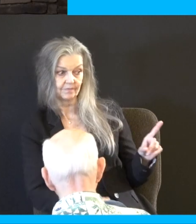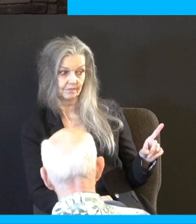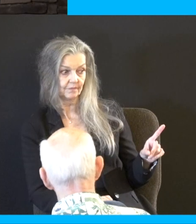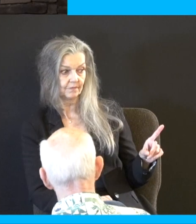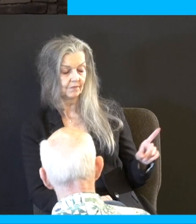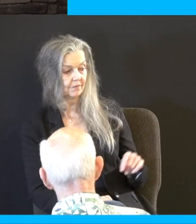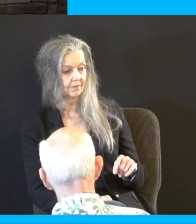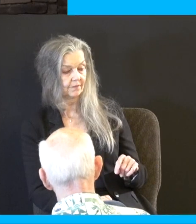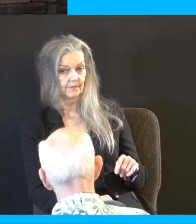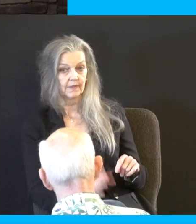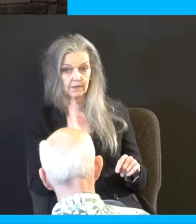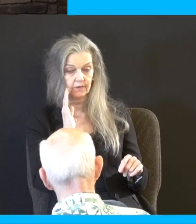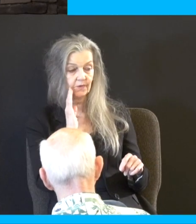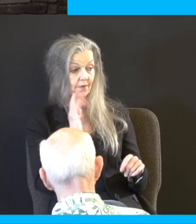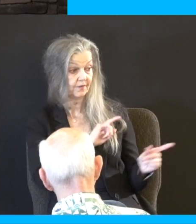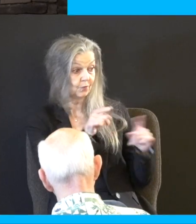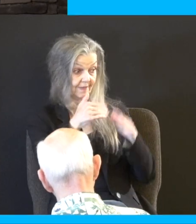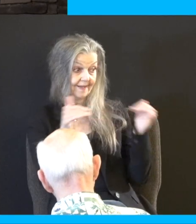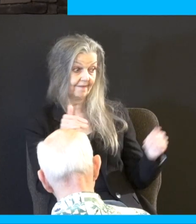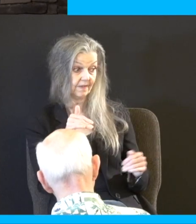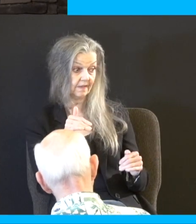You know that fact you're going to heaven, Philemon? God forgave your sins?